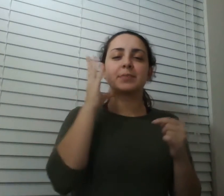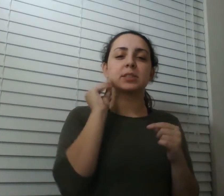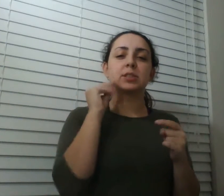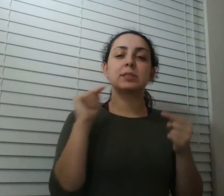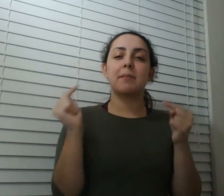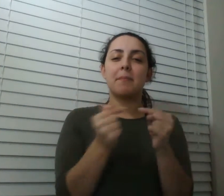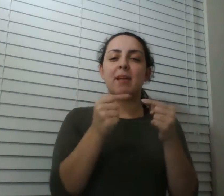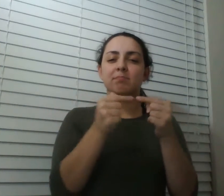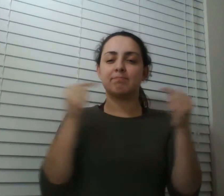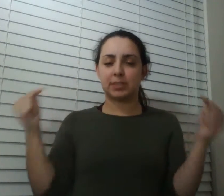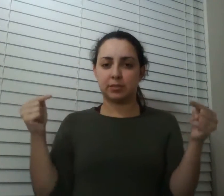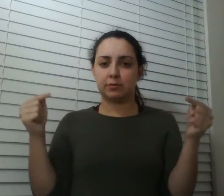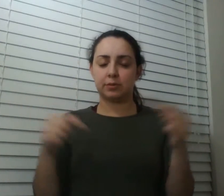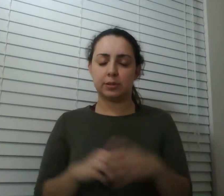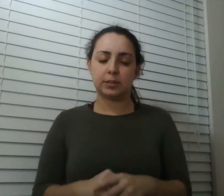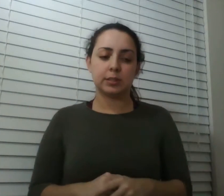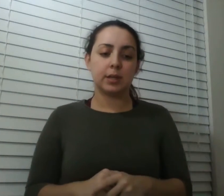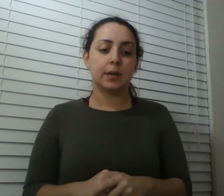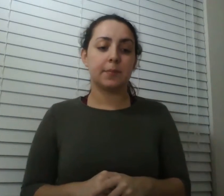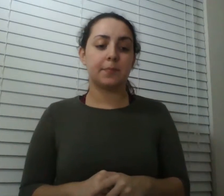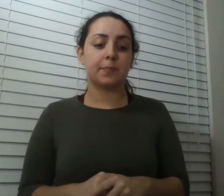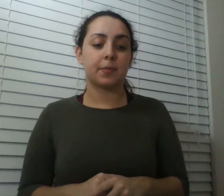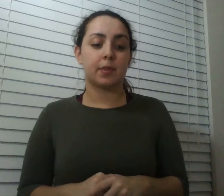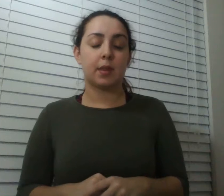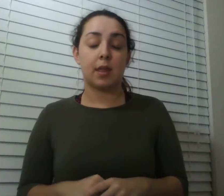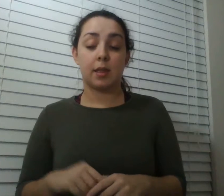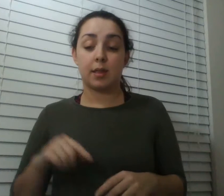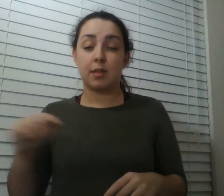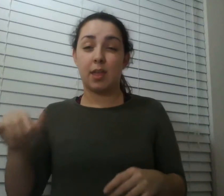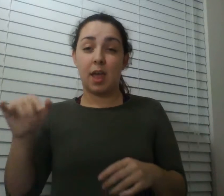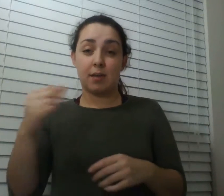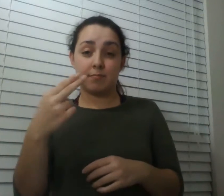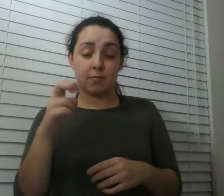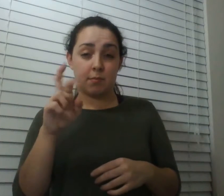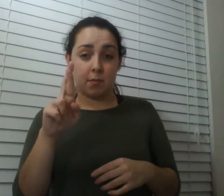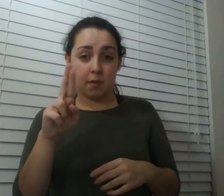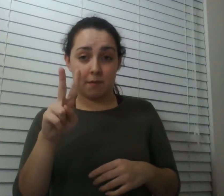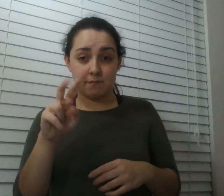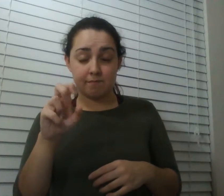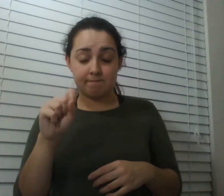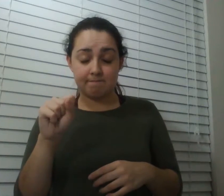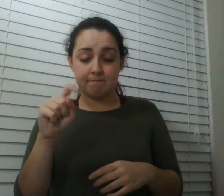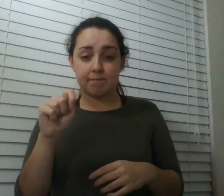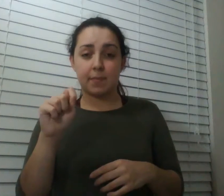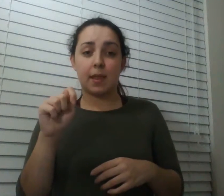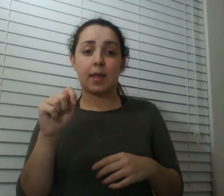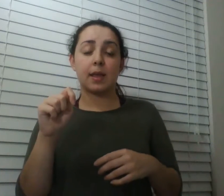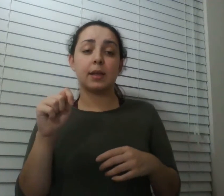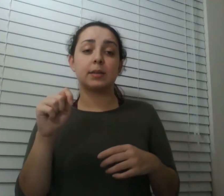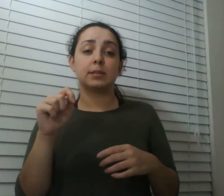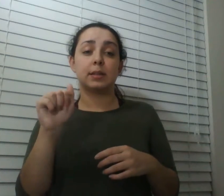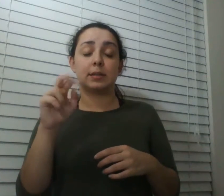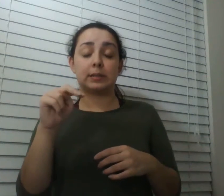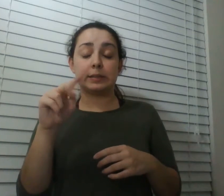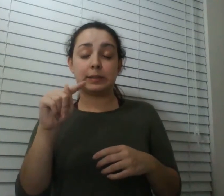way more painful than anything he'd ever been stung by oh yeah so justin realized what i need is a universal